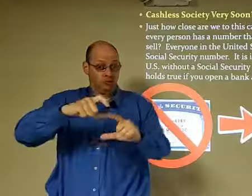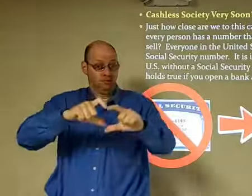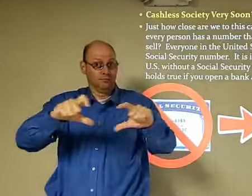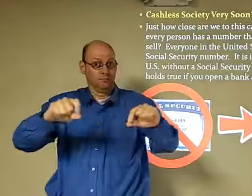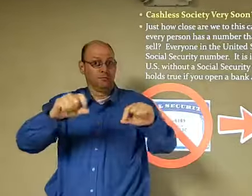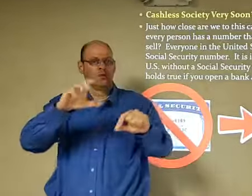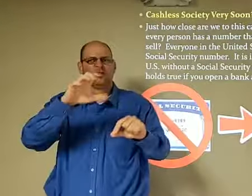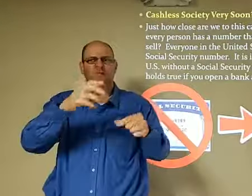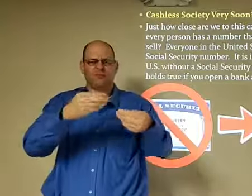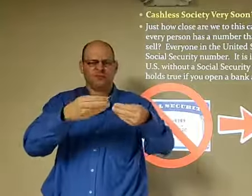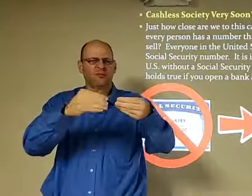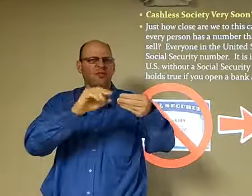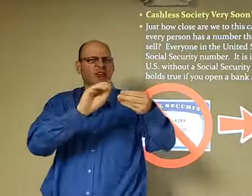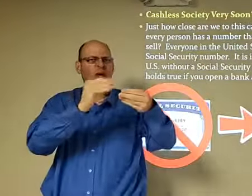So, you know, you have social security.